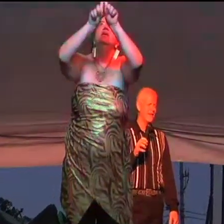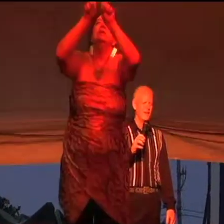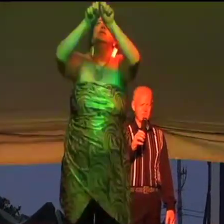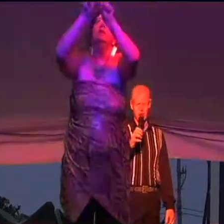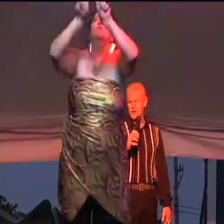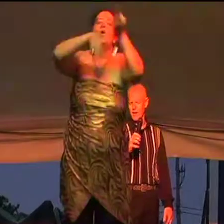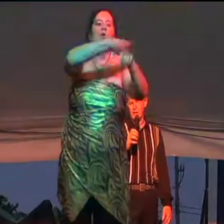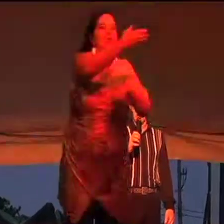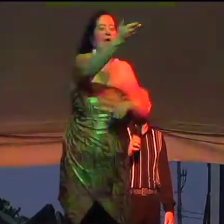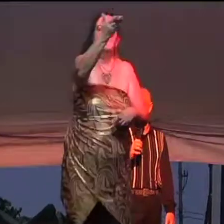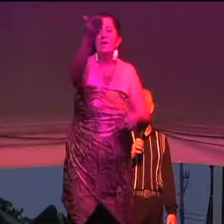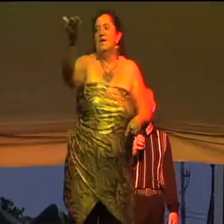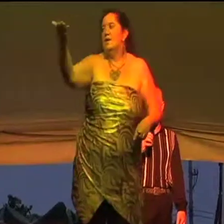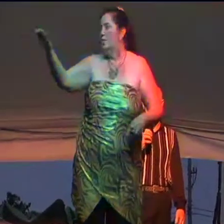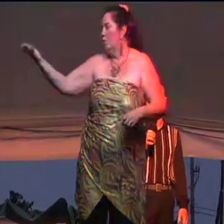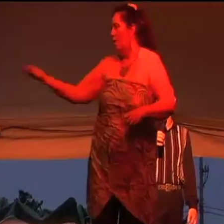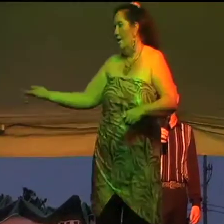For everyone